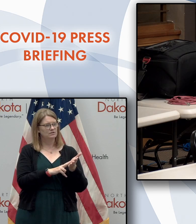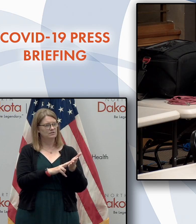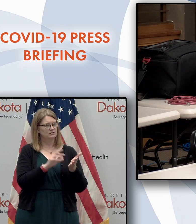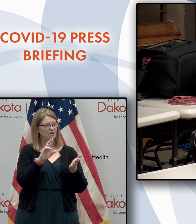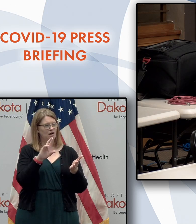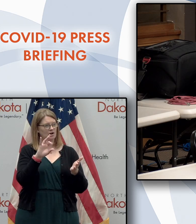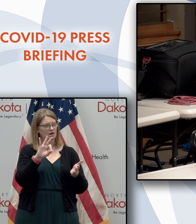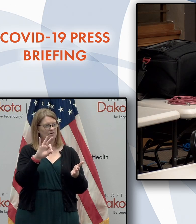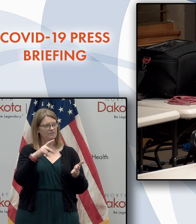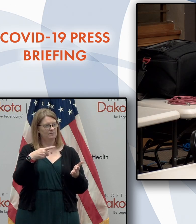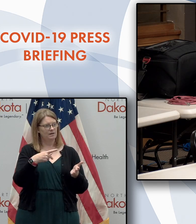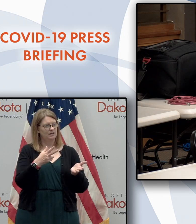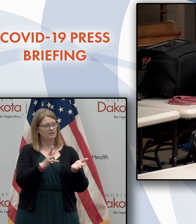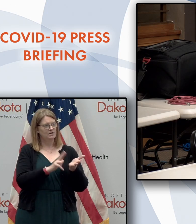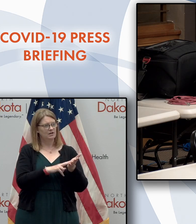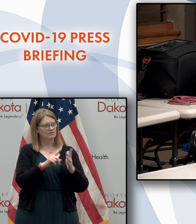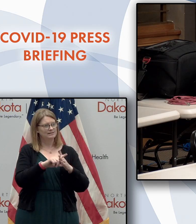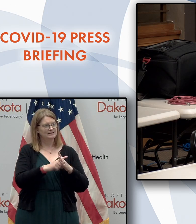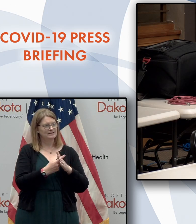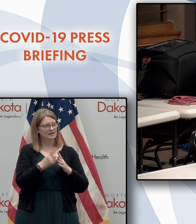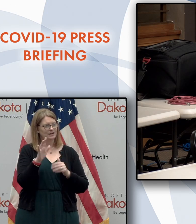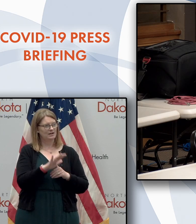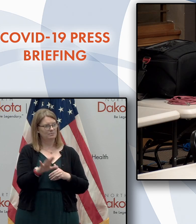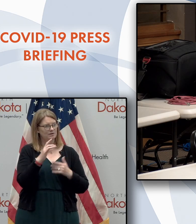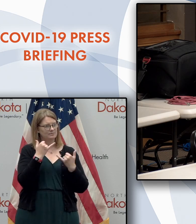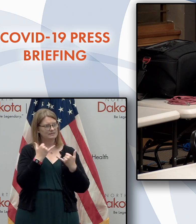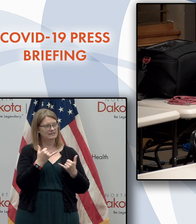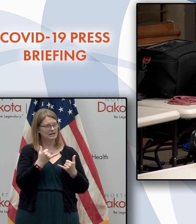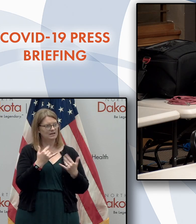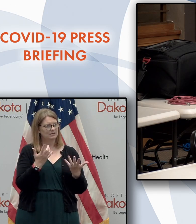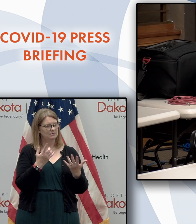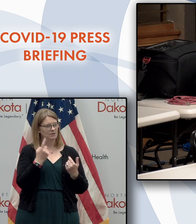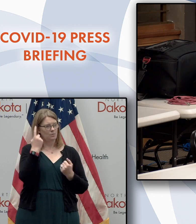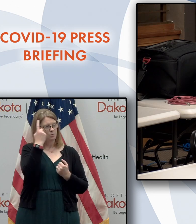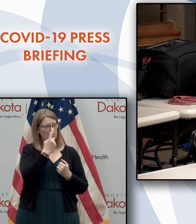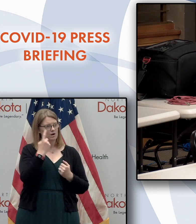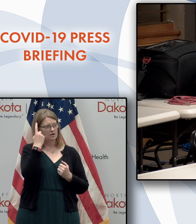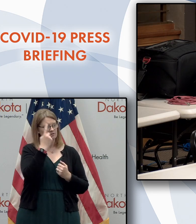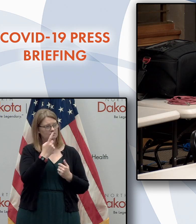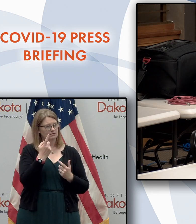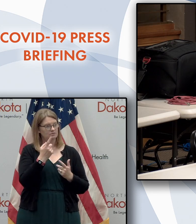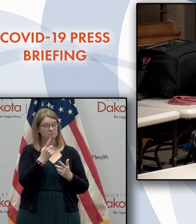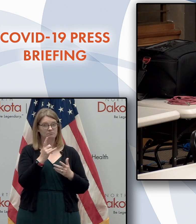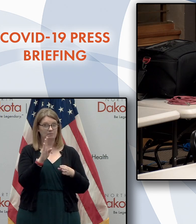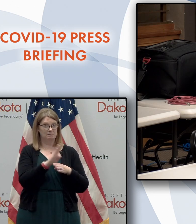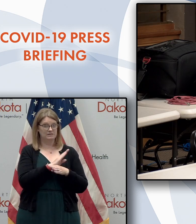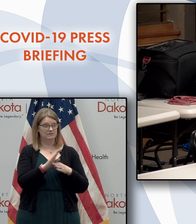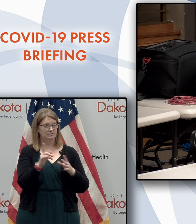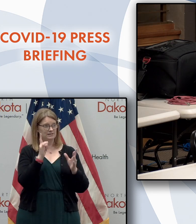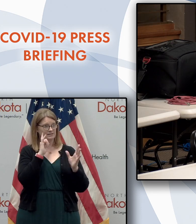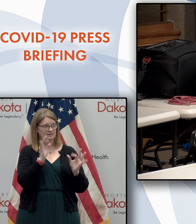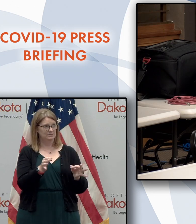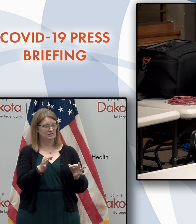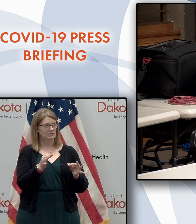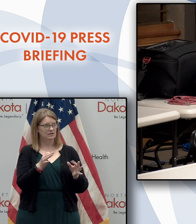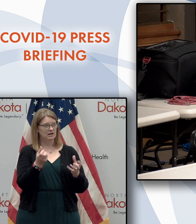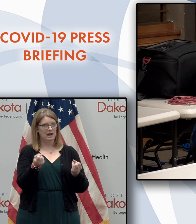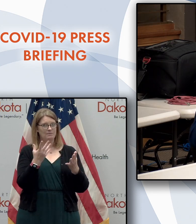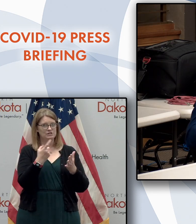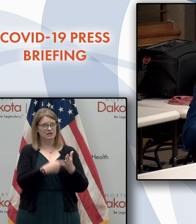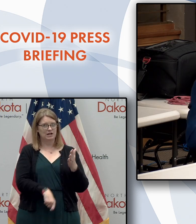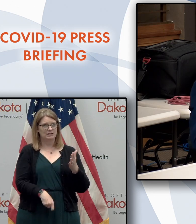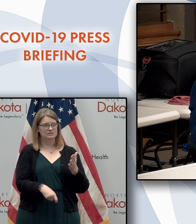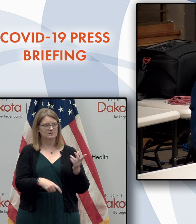RFP says the contract start date would approximately be today. Just wondering if a firm has been selected and what the price tag on it is. Uh,